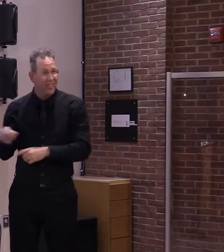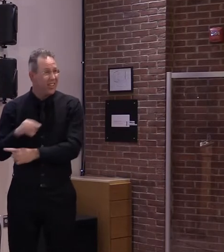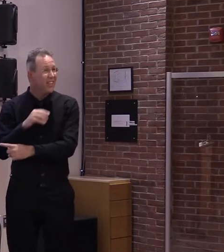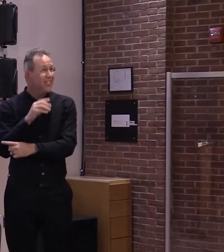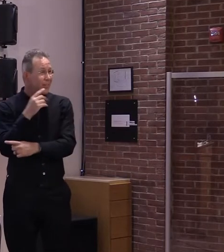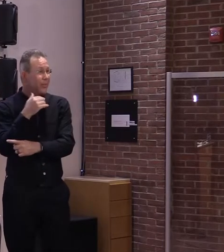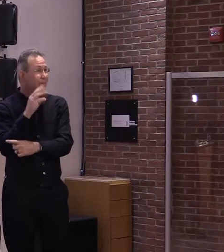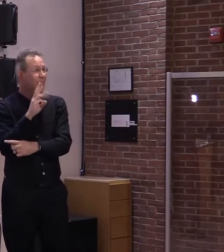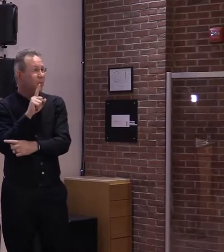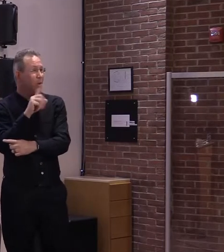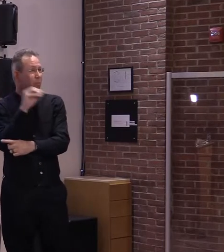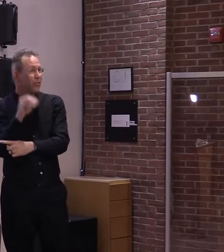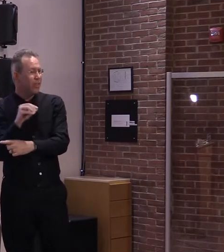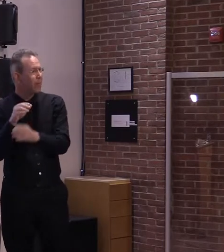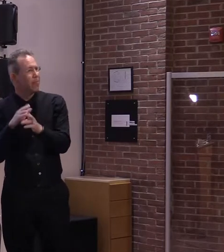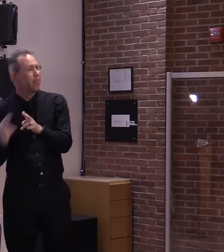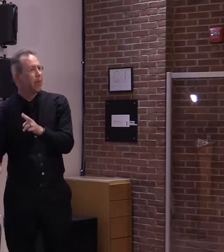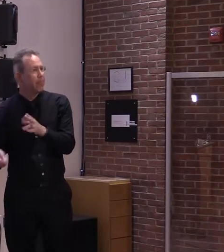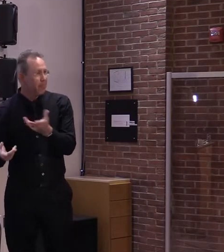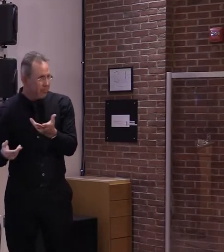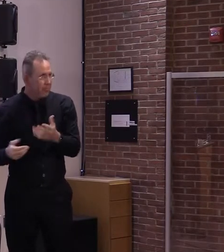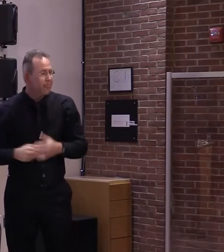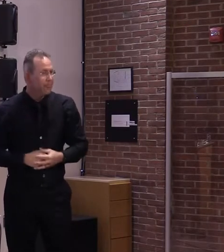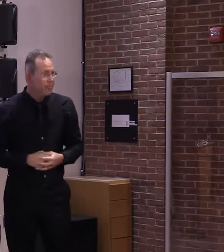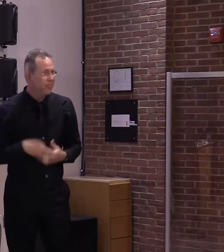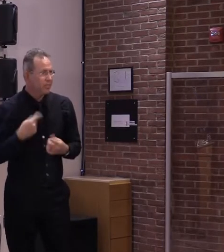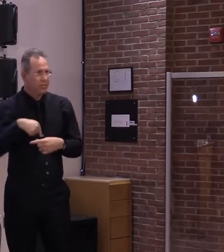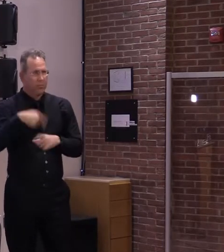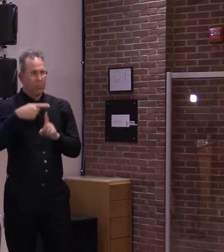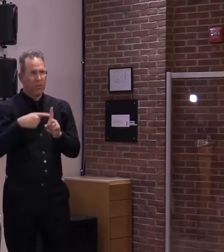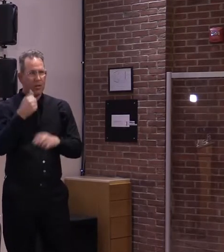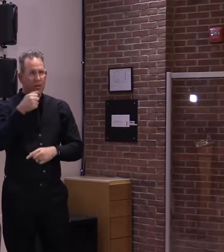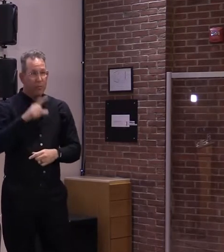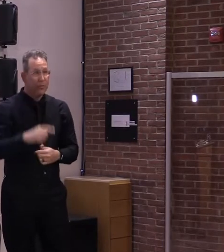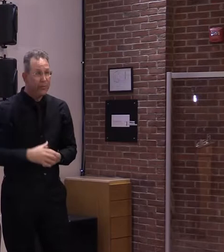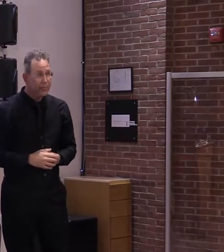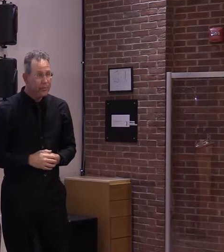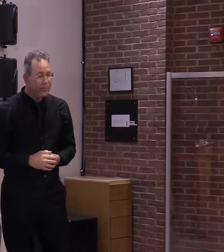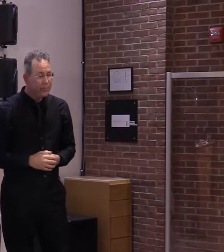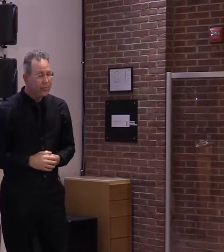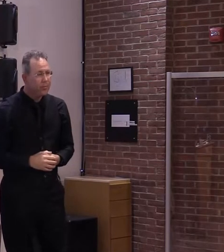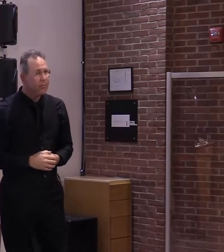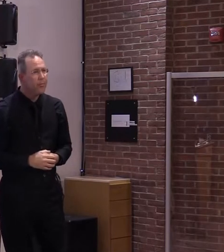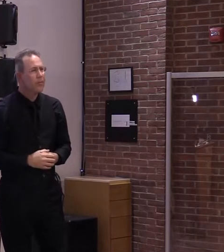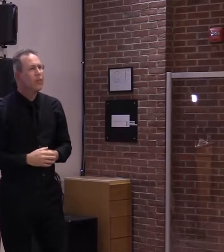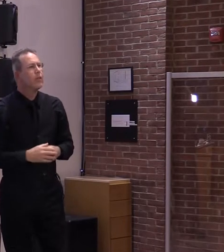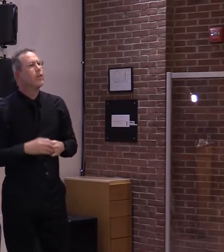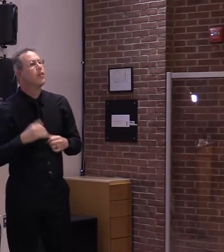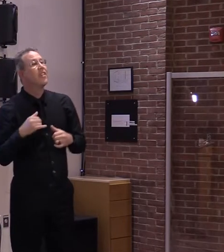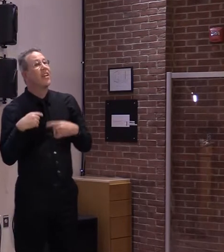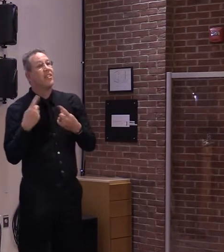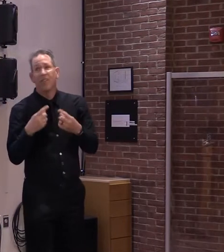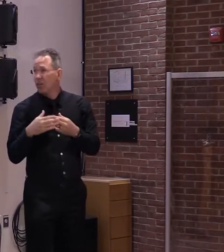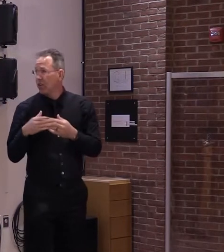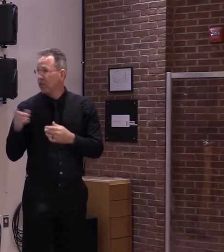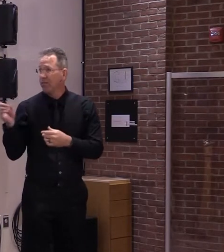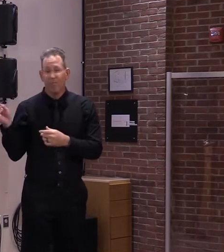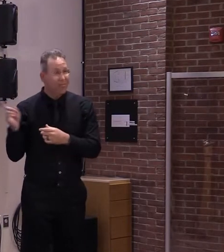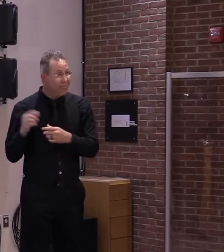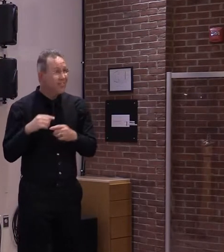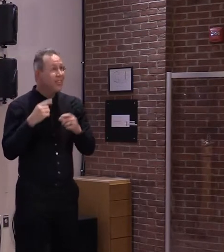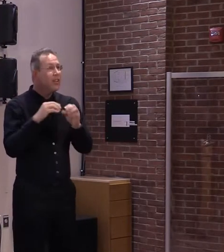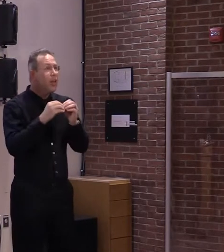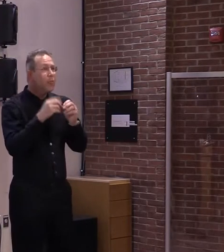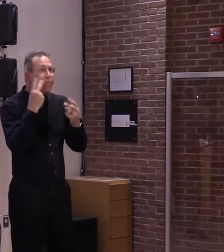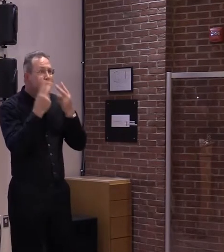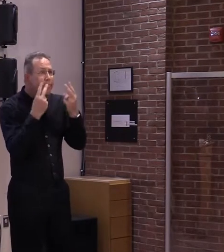We've also reported under 100 new COVID-19 cases for nine straight days. The first time we have done that in